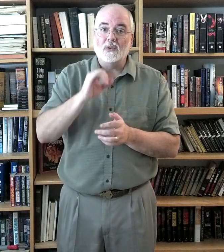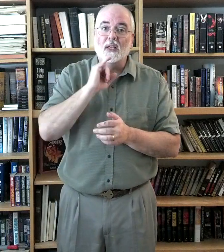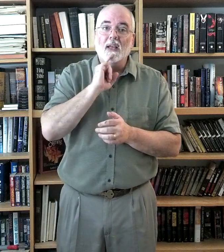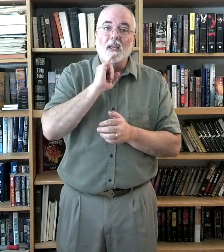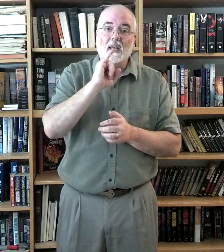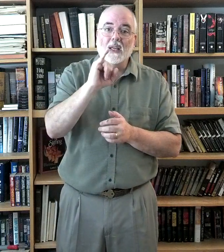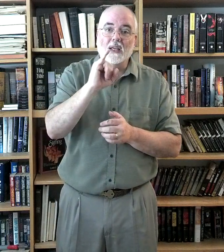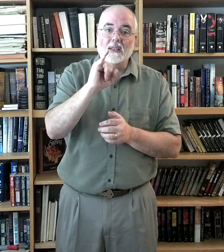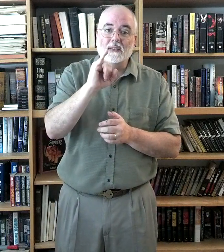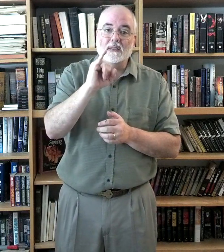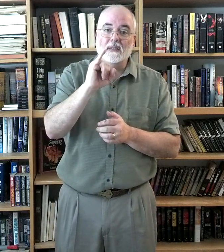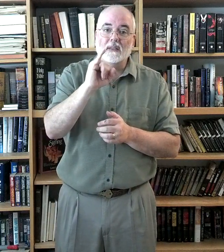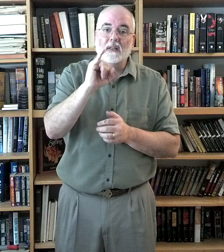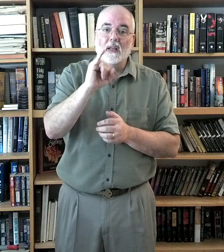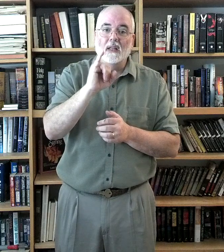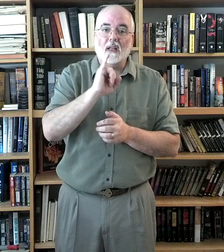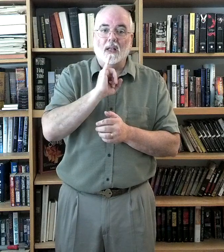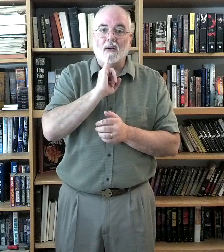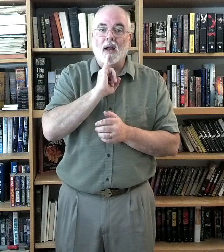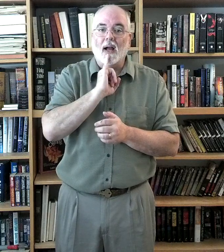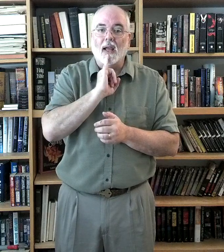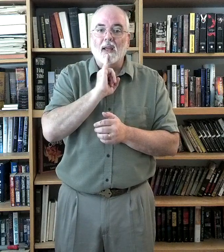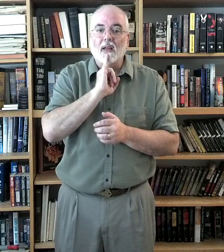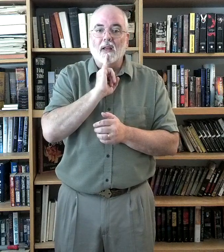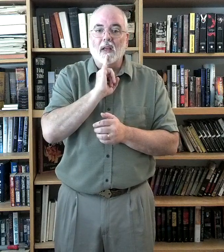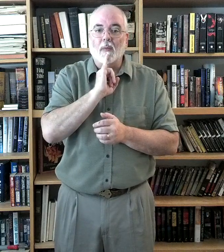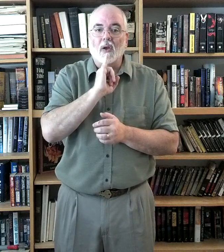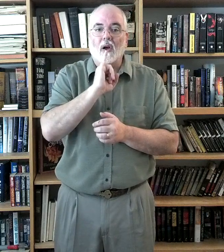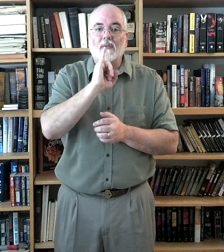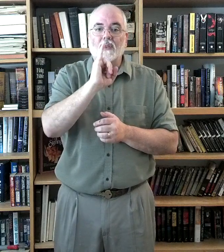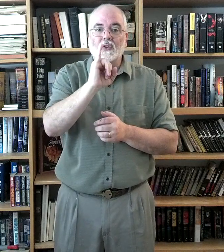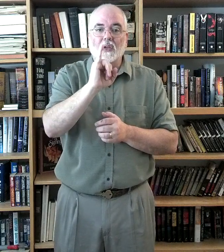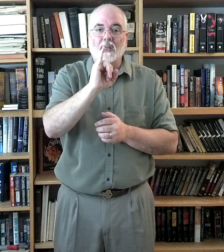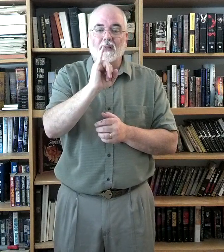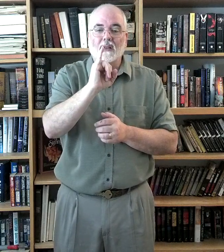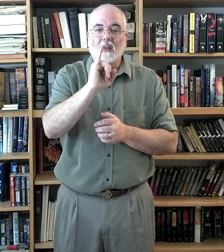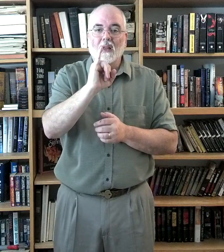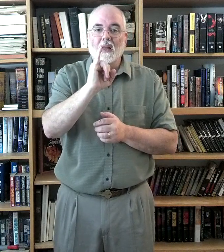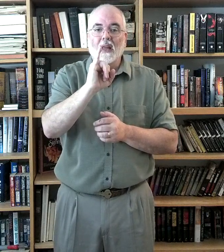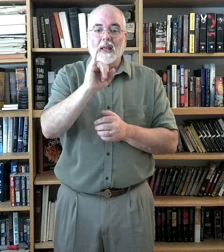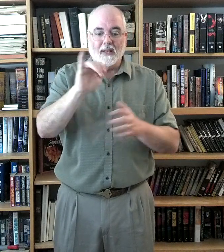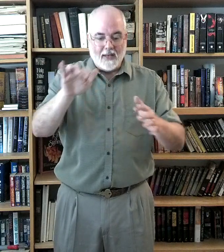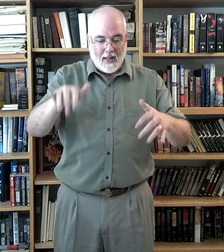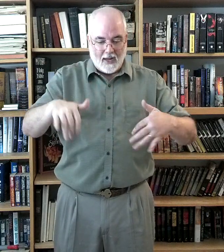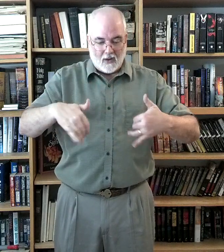is the letter I coming off the chin. Now,